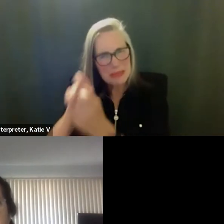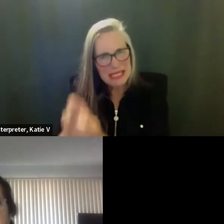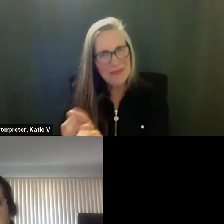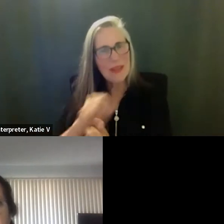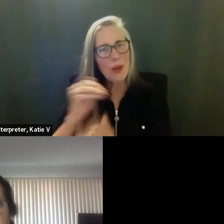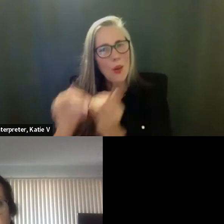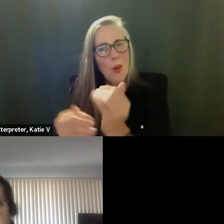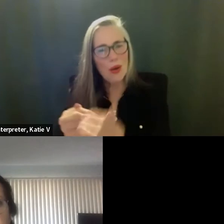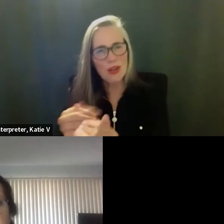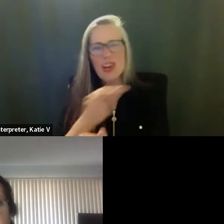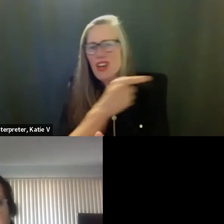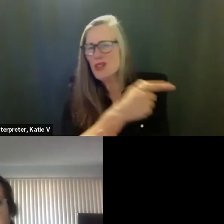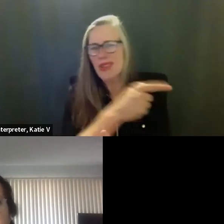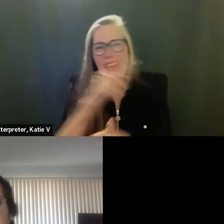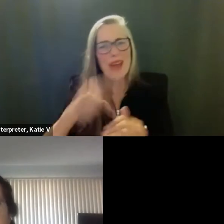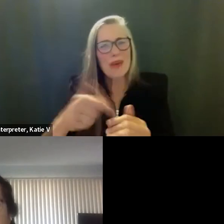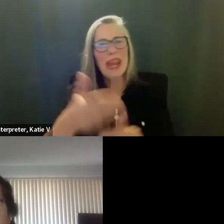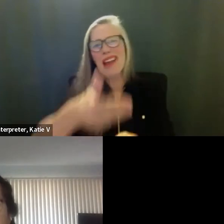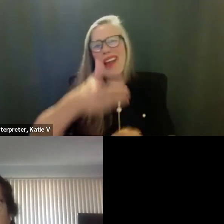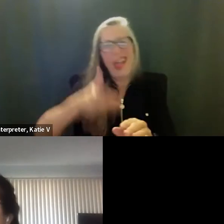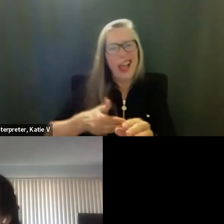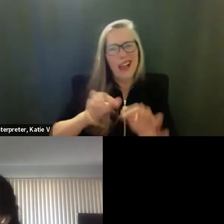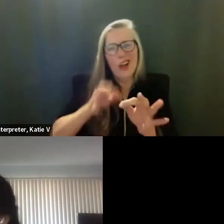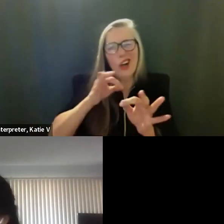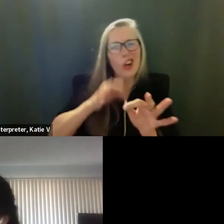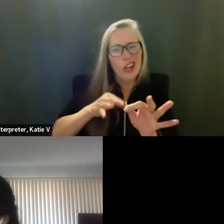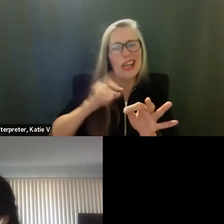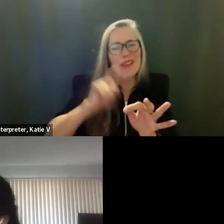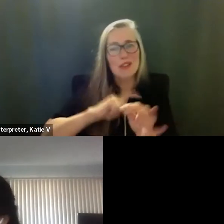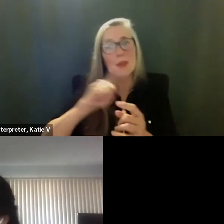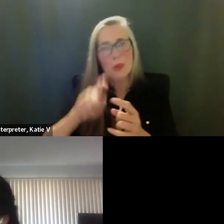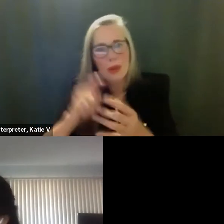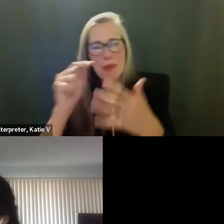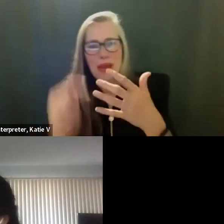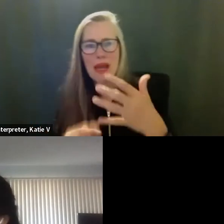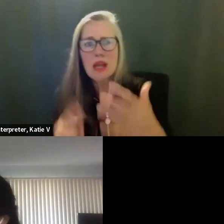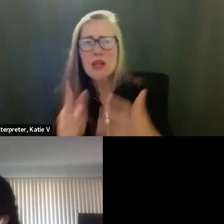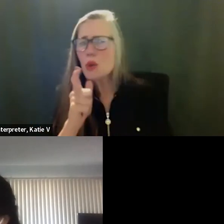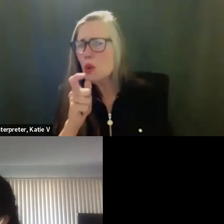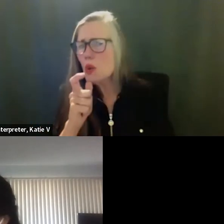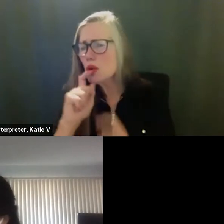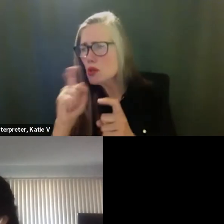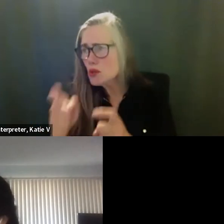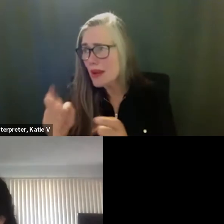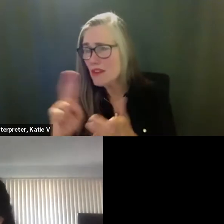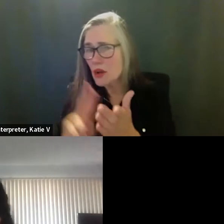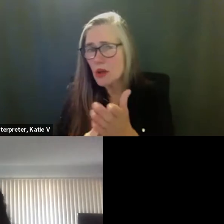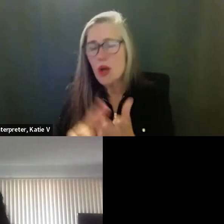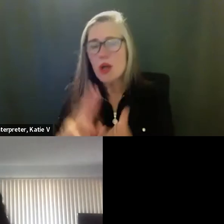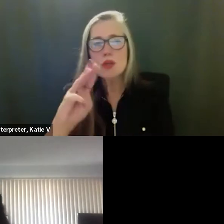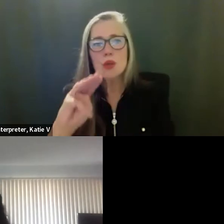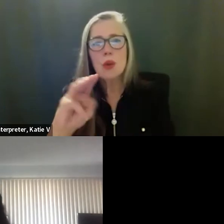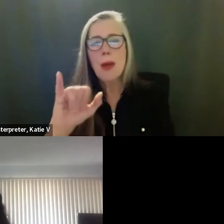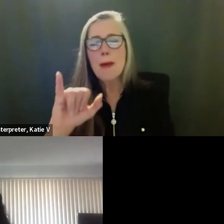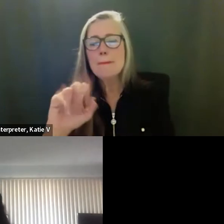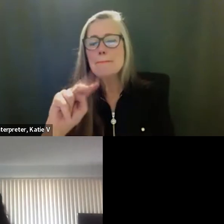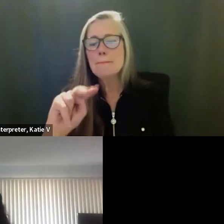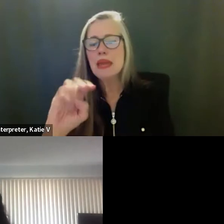was that, so we are award the contract. Who are we awarding the contract to? To Menemshire. Menemshire. That's okay. was okay.